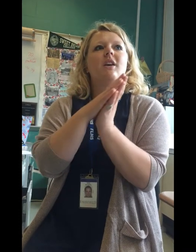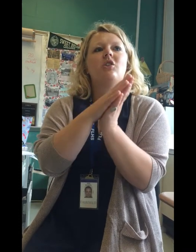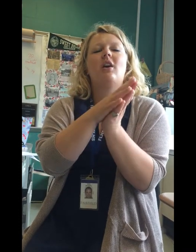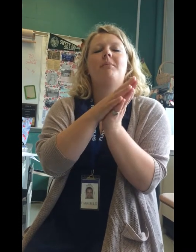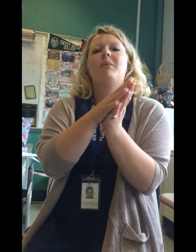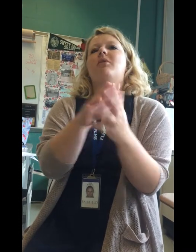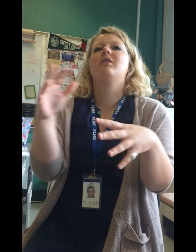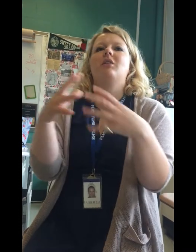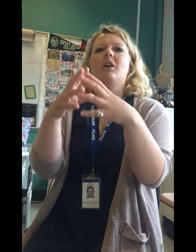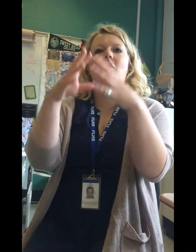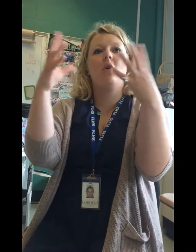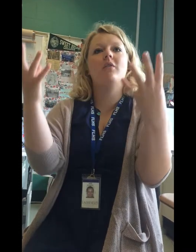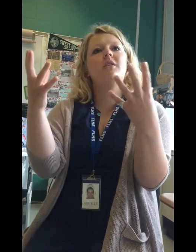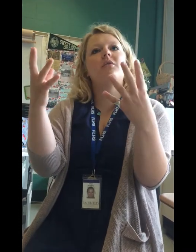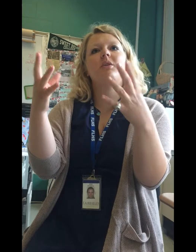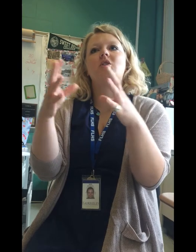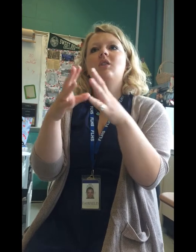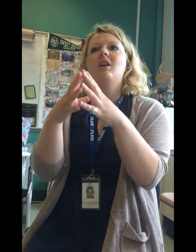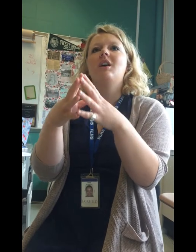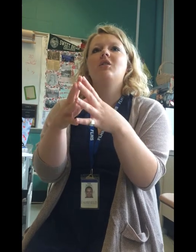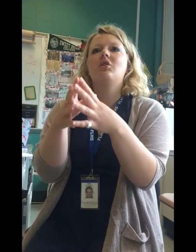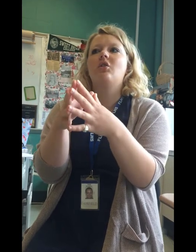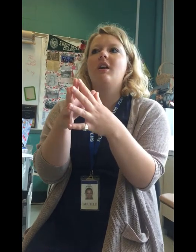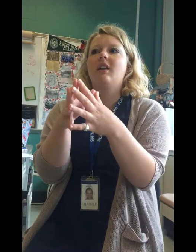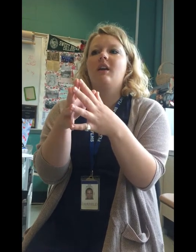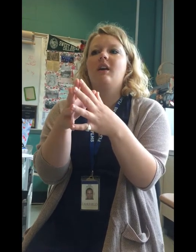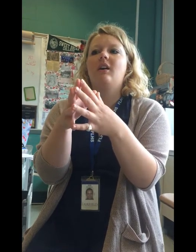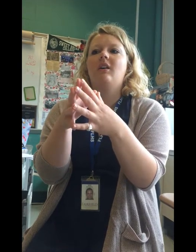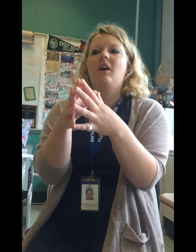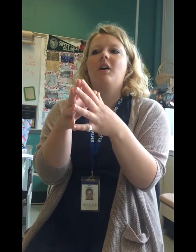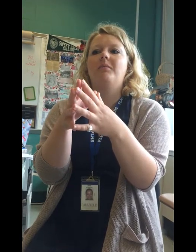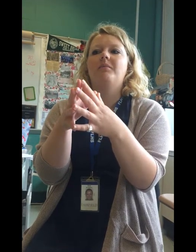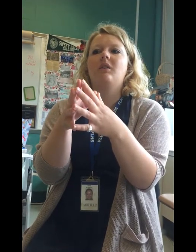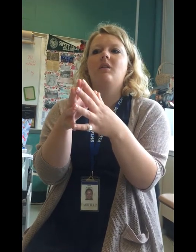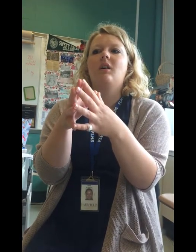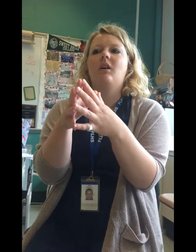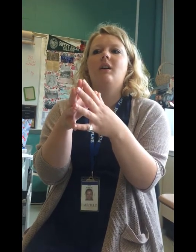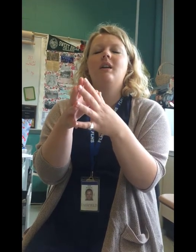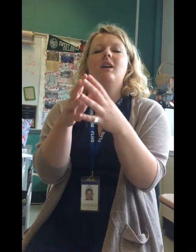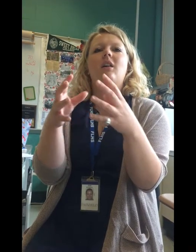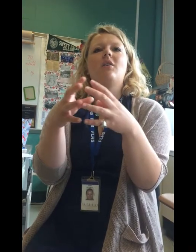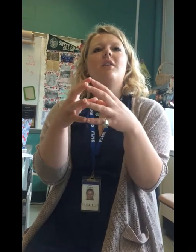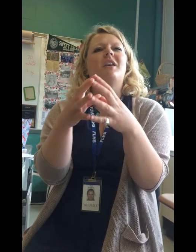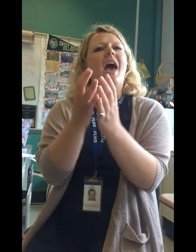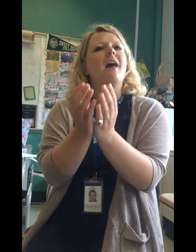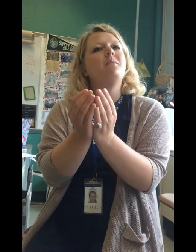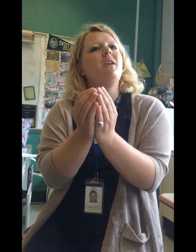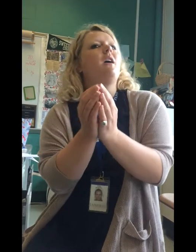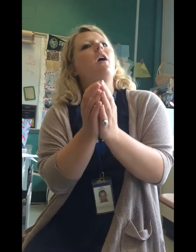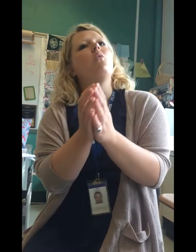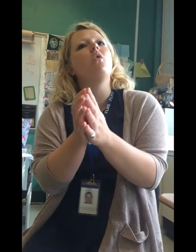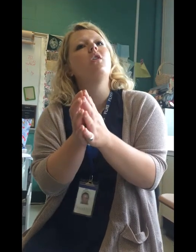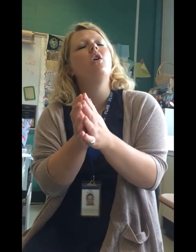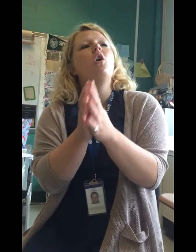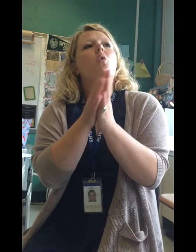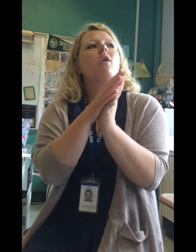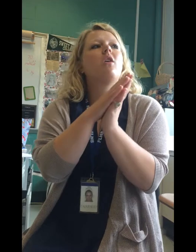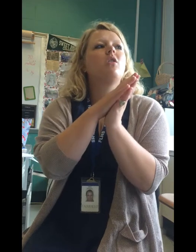next year, and I'm not privy to like all the information, is to create like an ELL kind of academy at ward, where